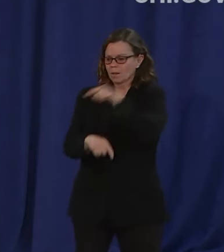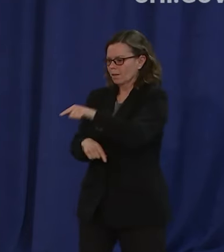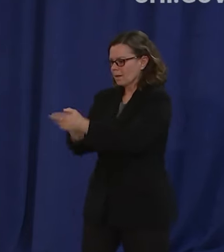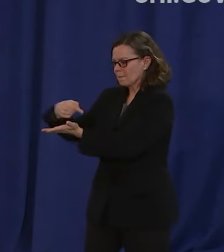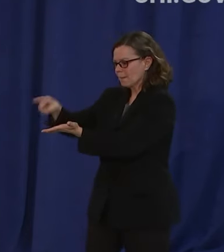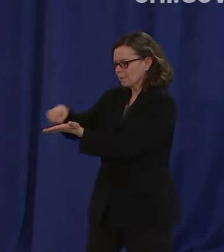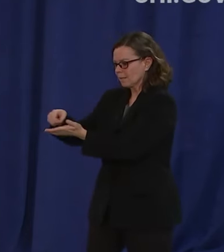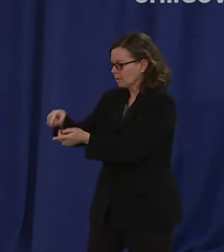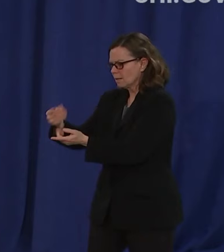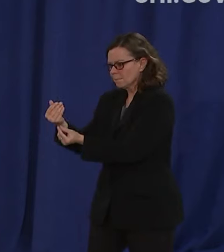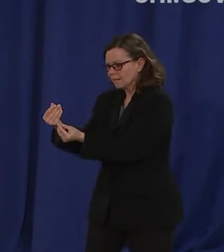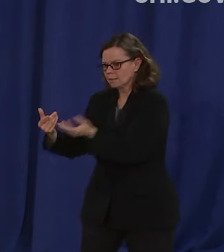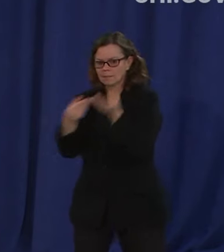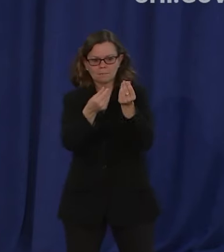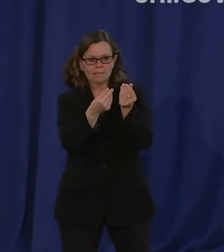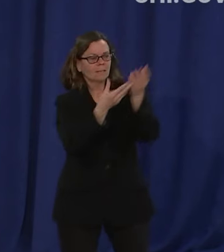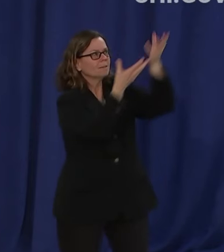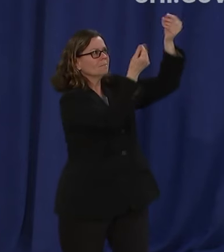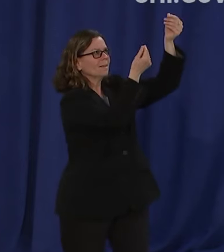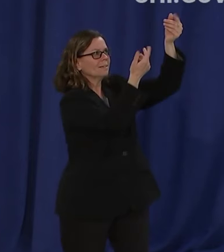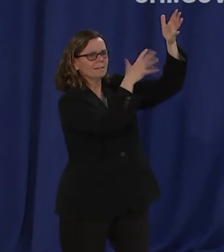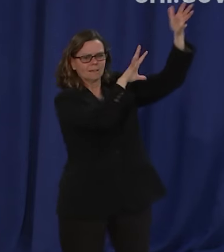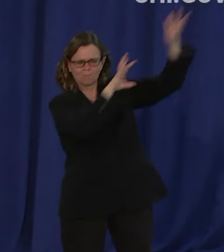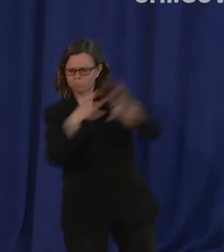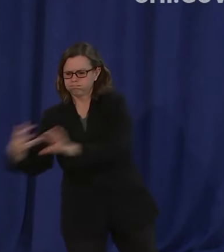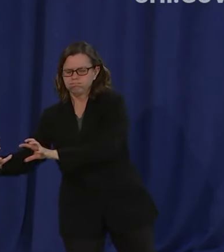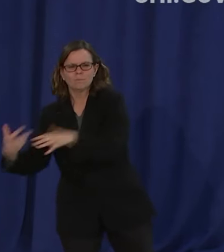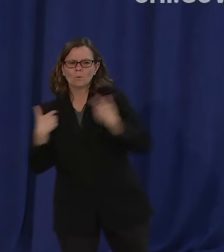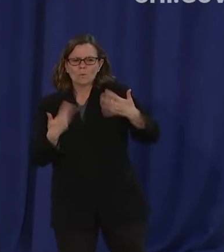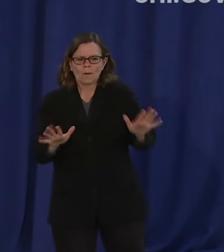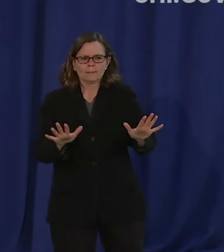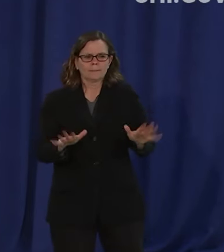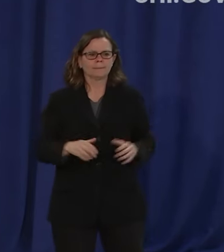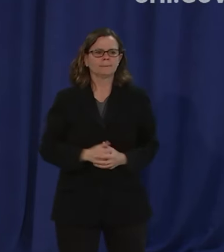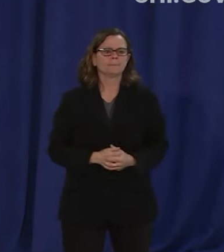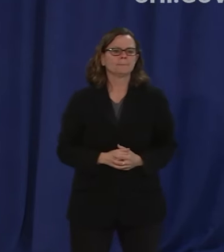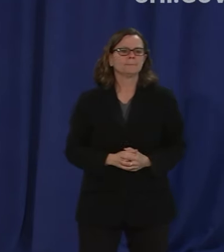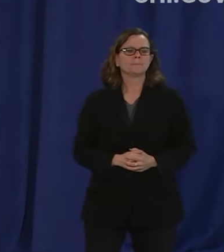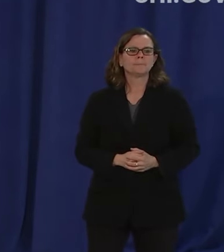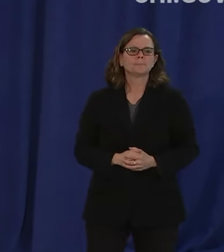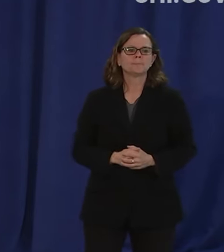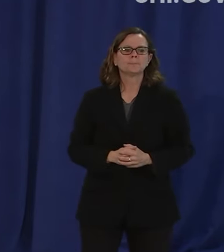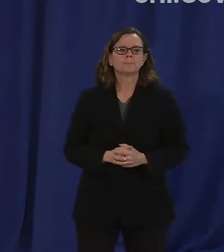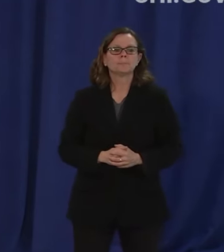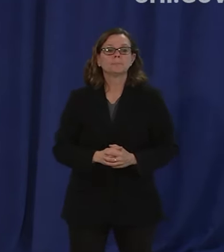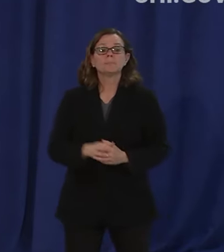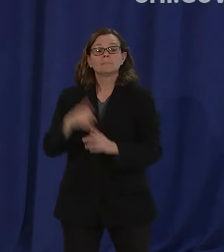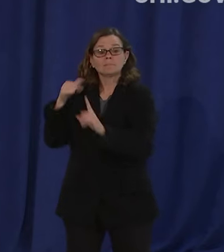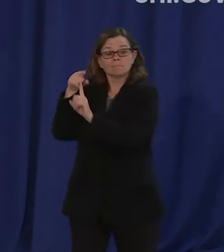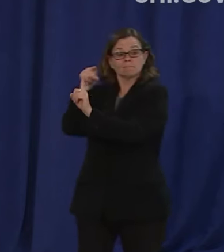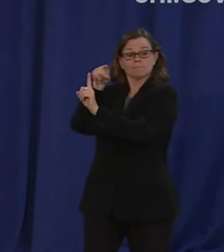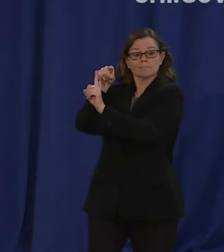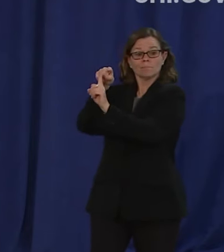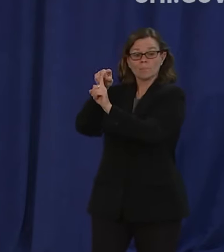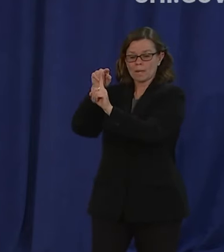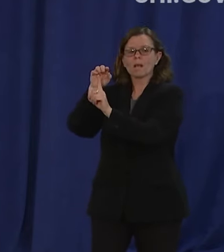do you have a position on alderman martin's ordinance well I said the other day that the I don't think the ordinance